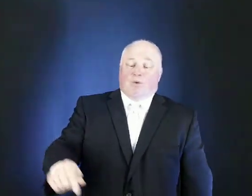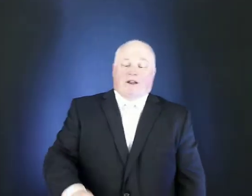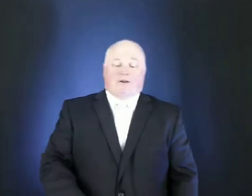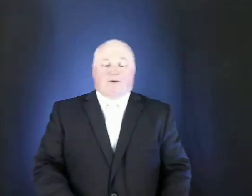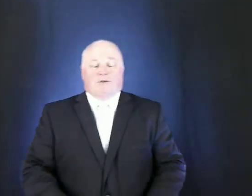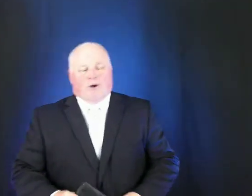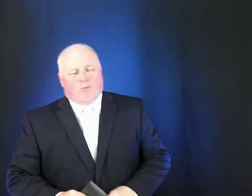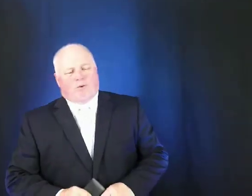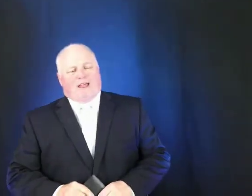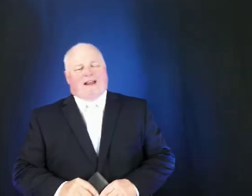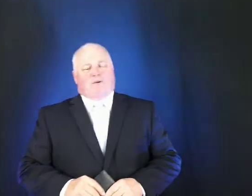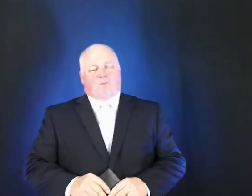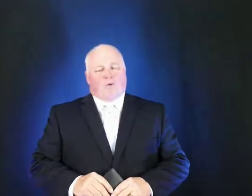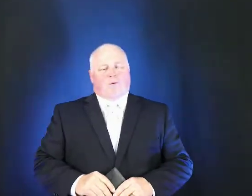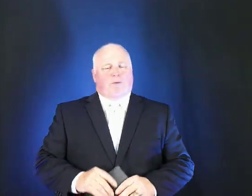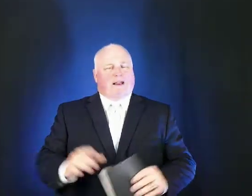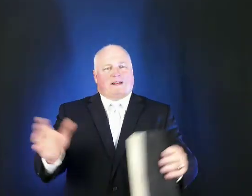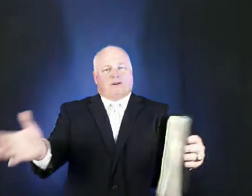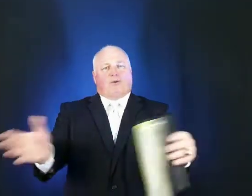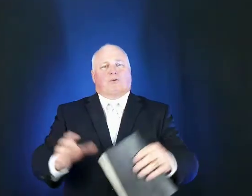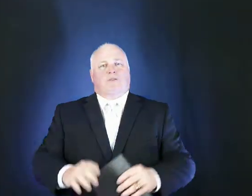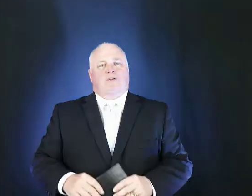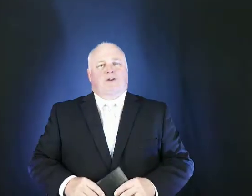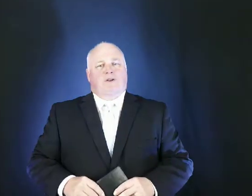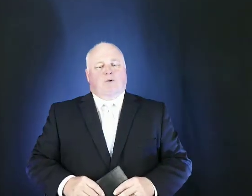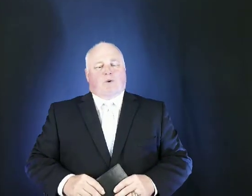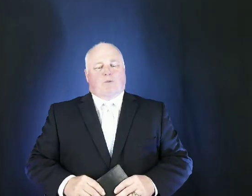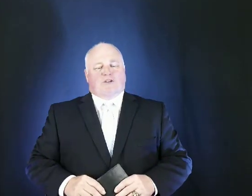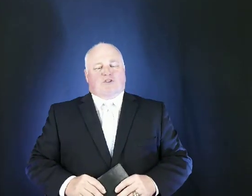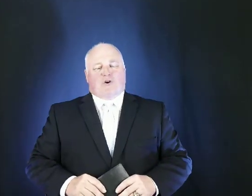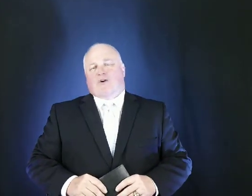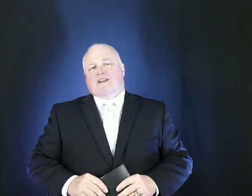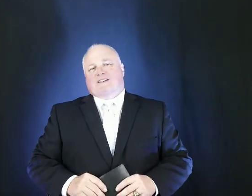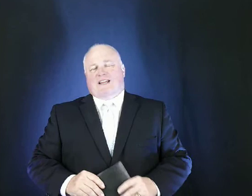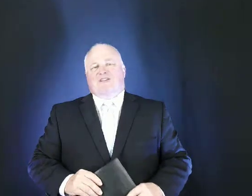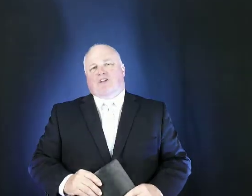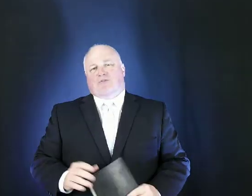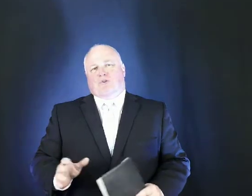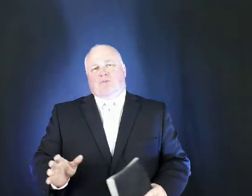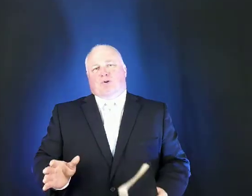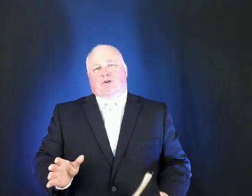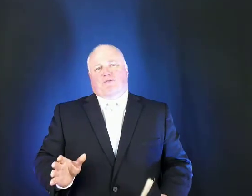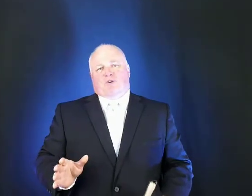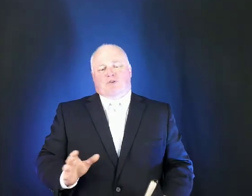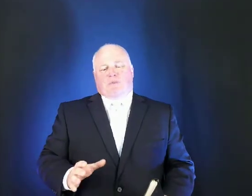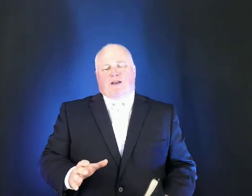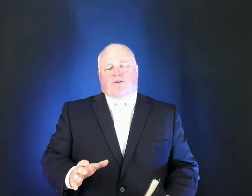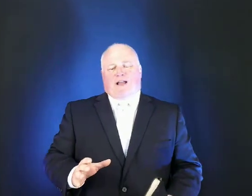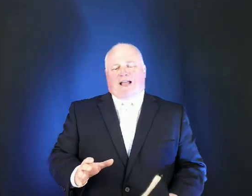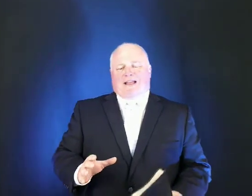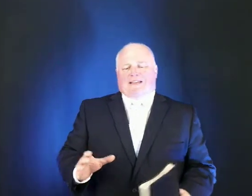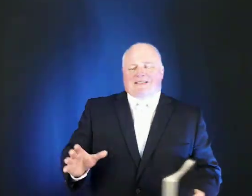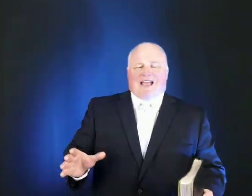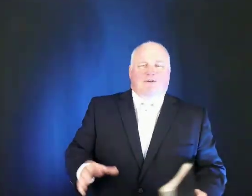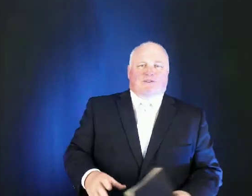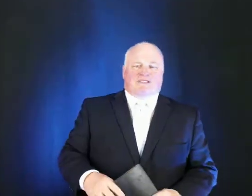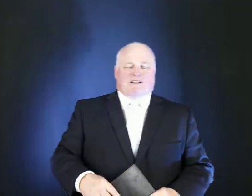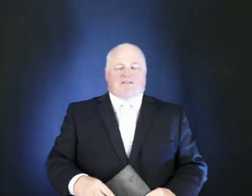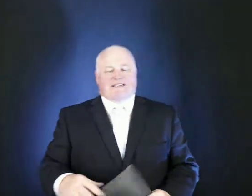well on planet planet earth when we started teaching through the book of first peter i entitled the series